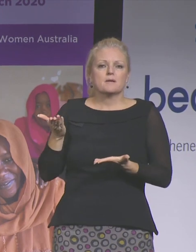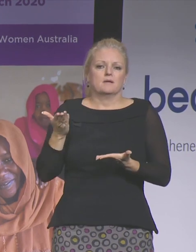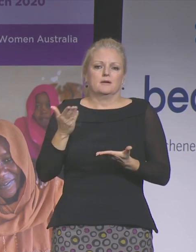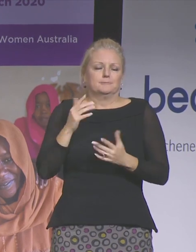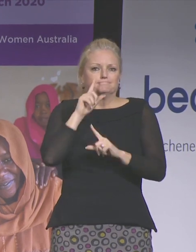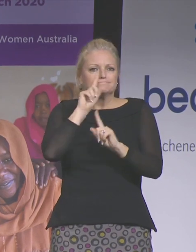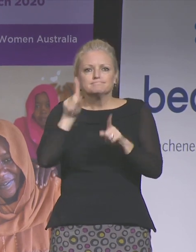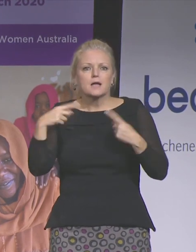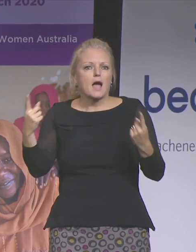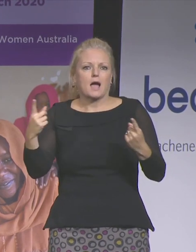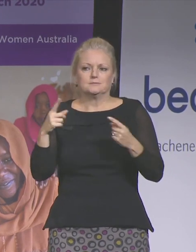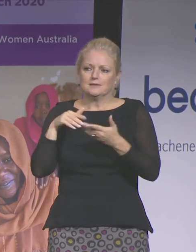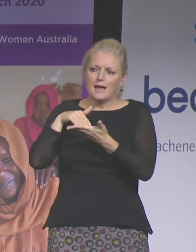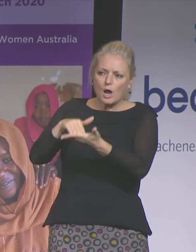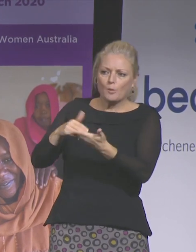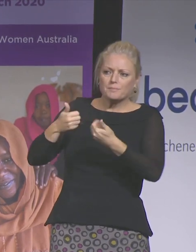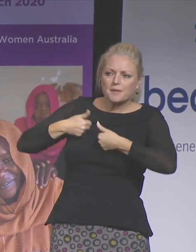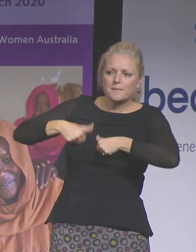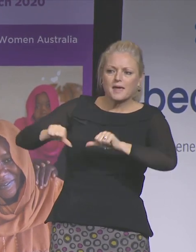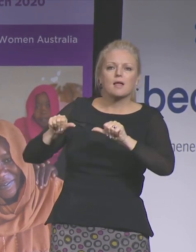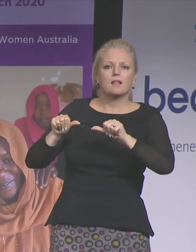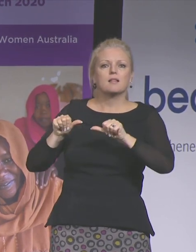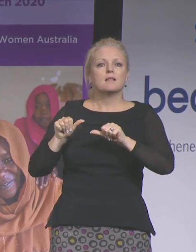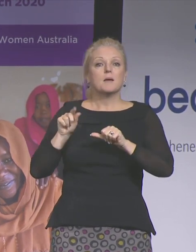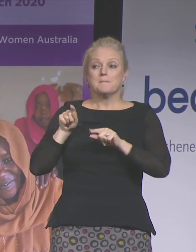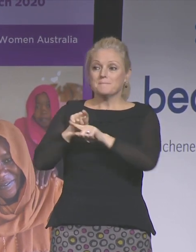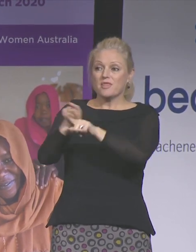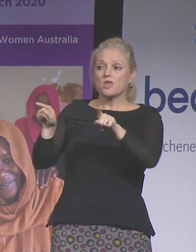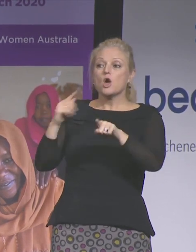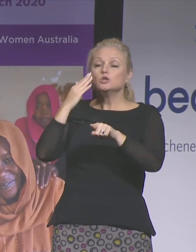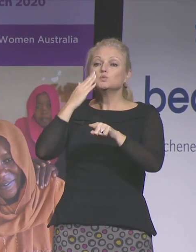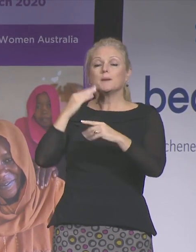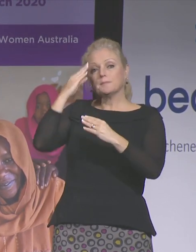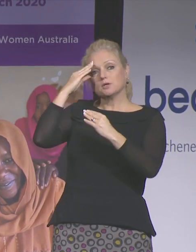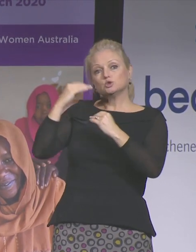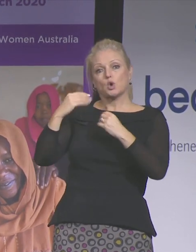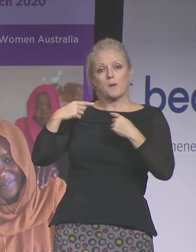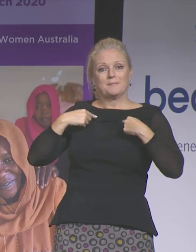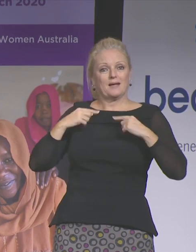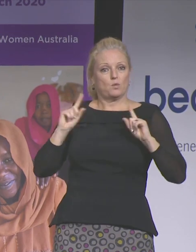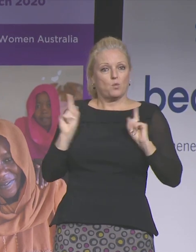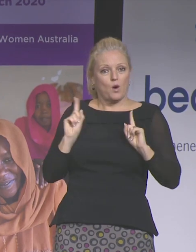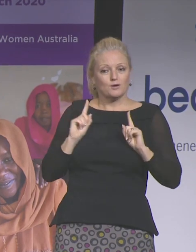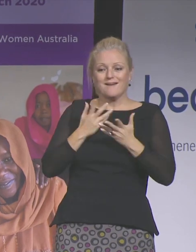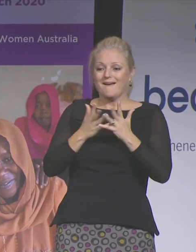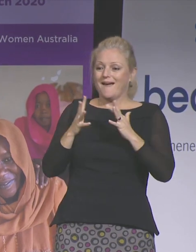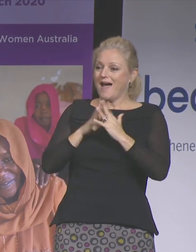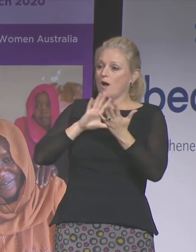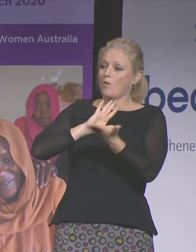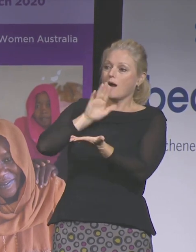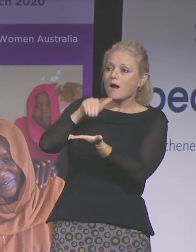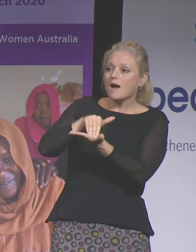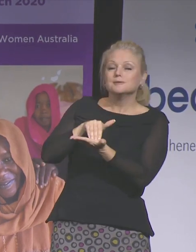them heal. But it was those women that taught me that how I turn up, how I bear witness,